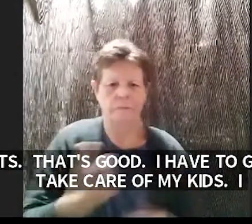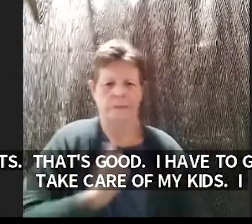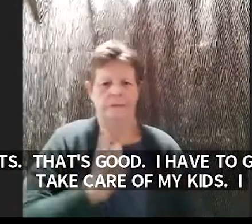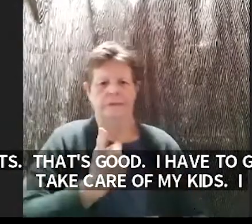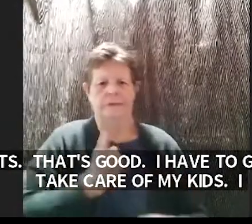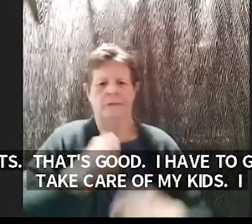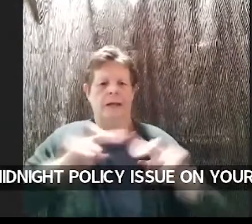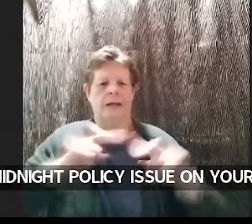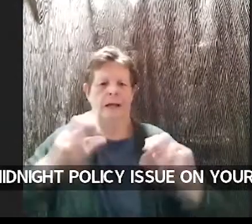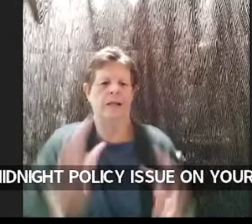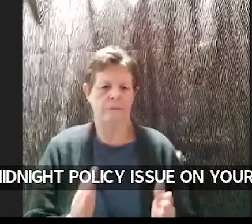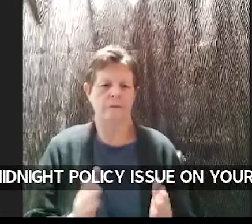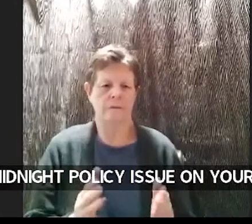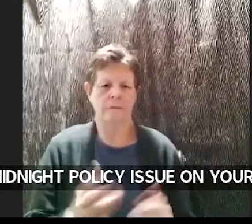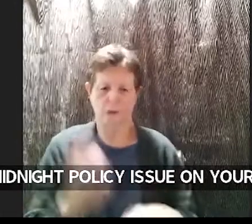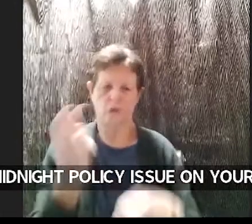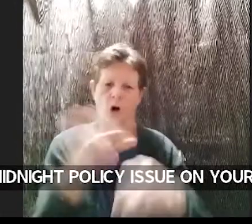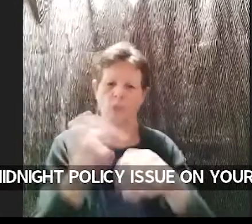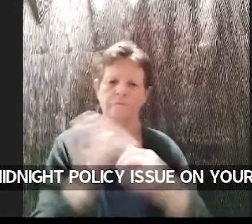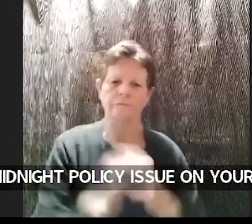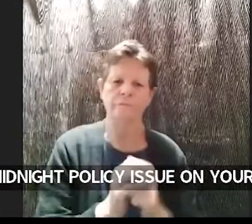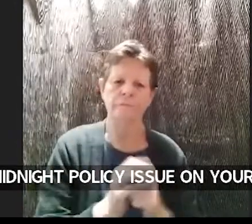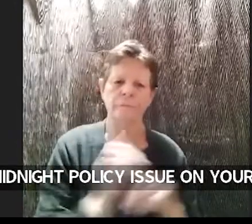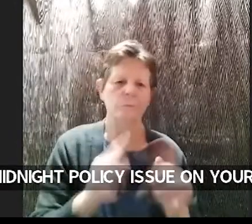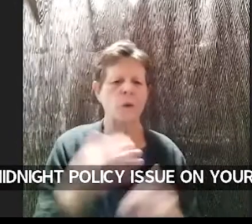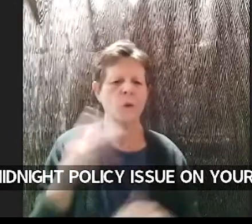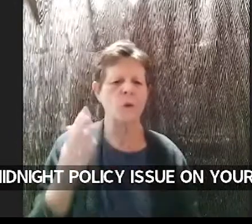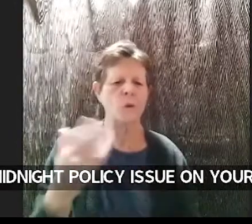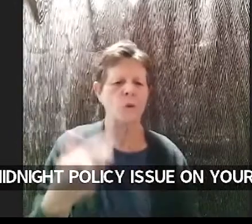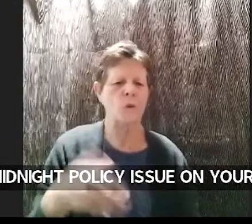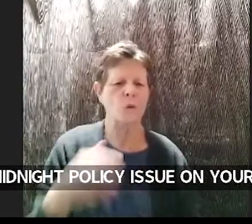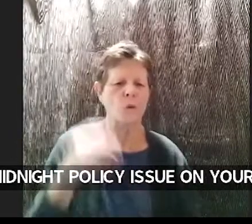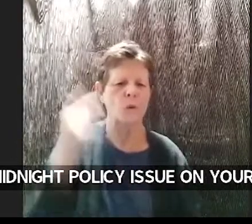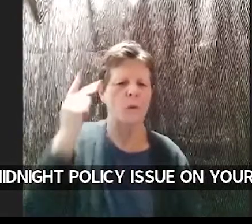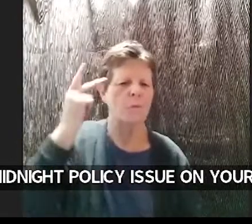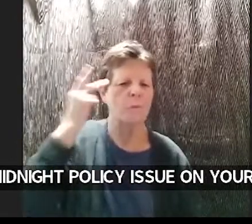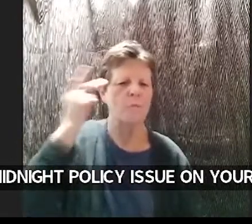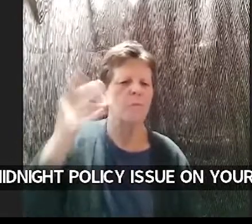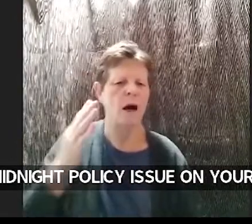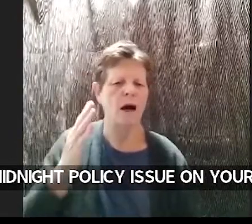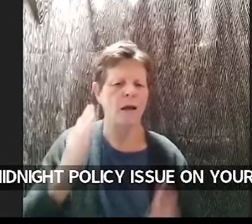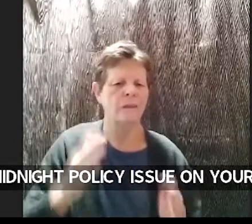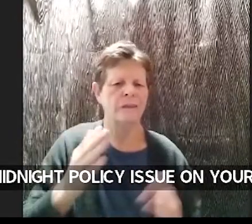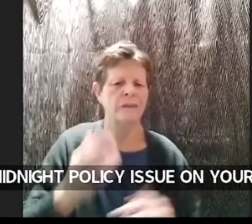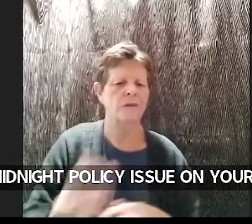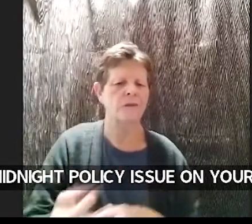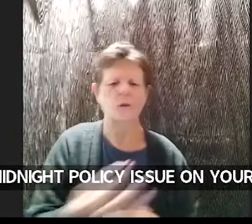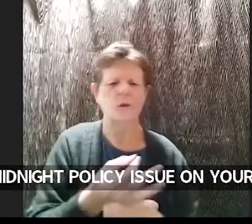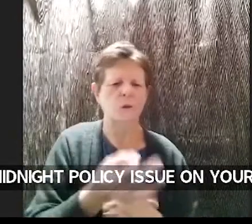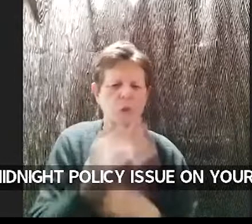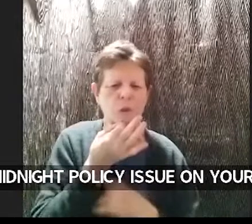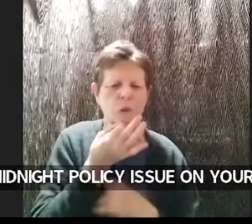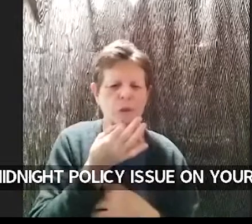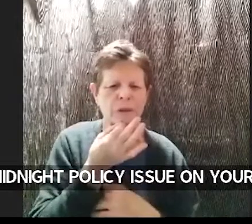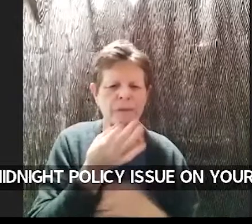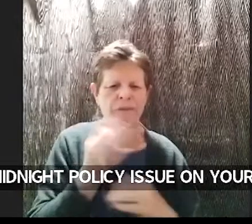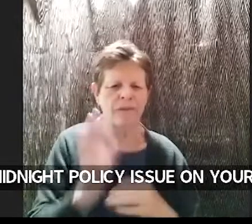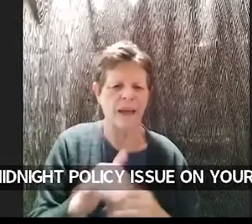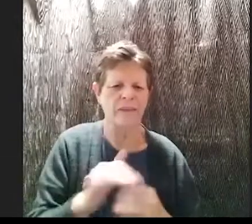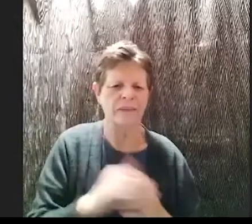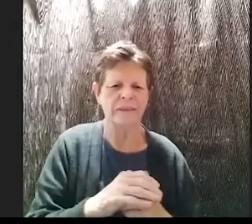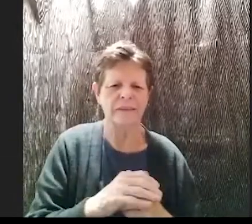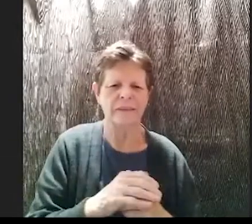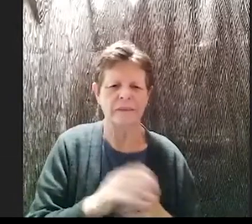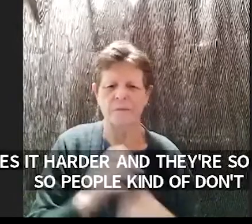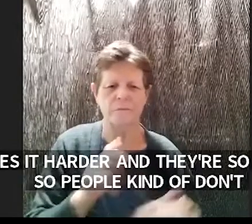it harder and they just they're they're so good at that you know and so people people kind of don't realize that um this is this